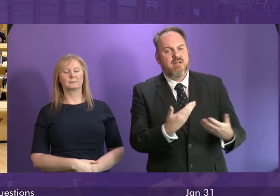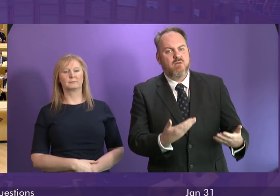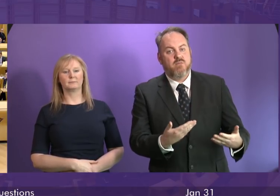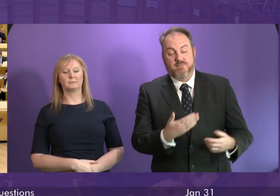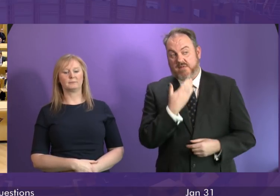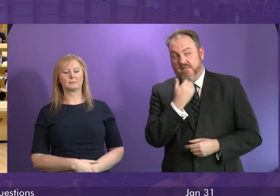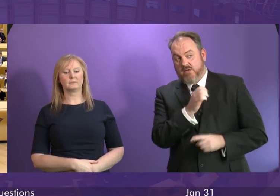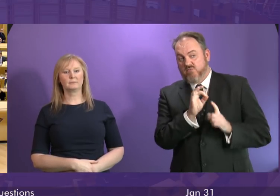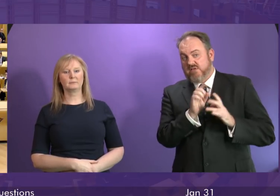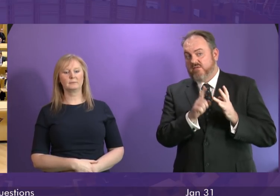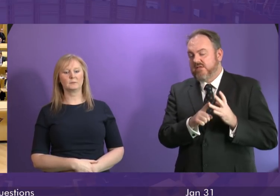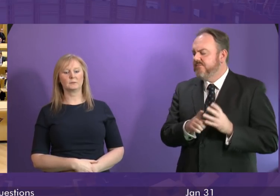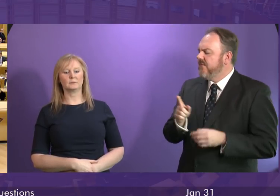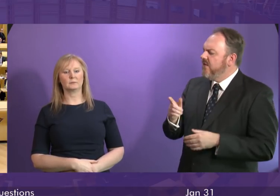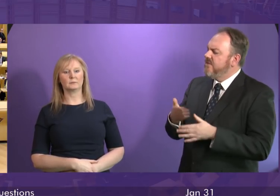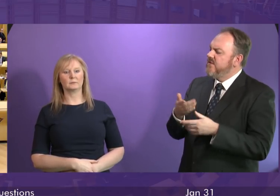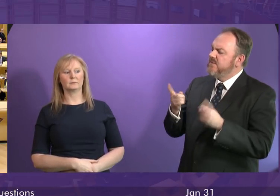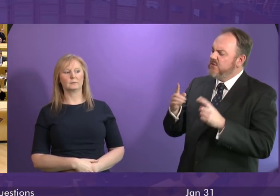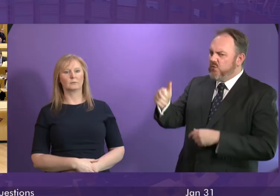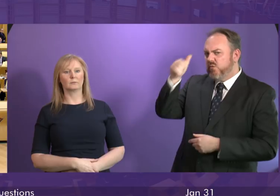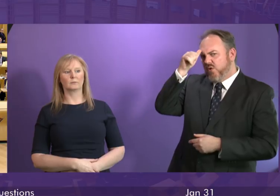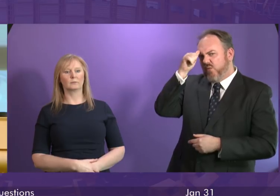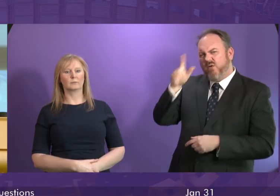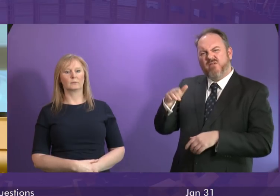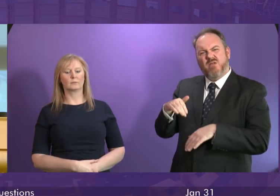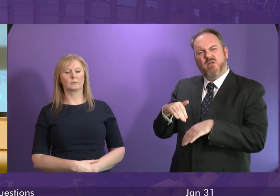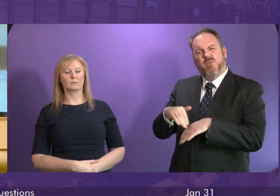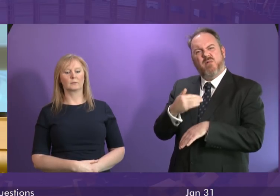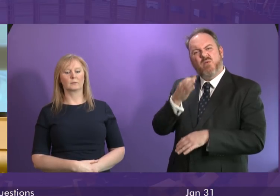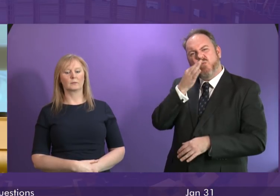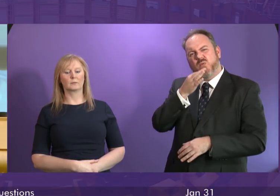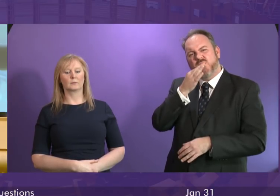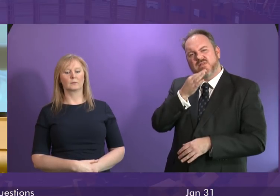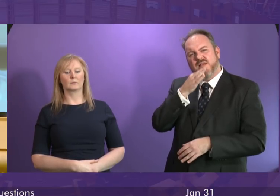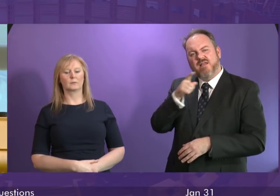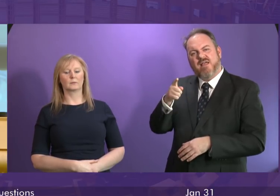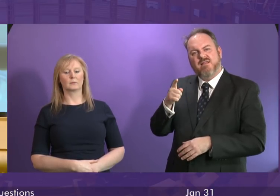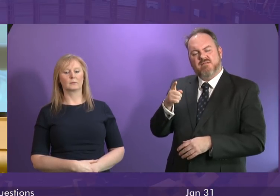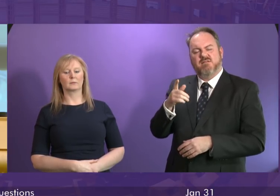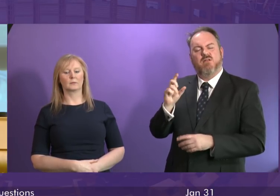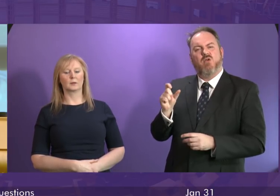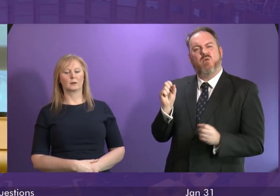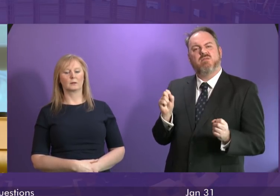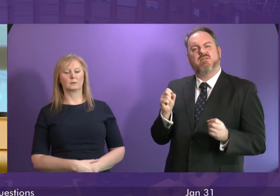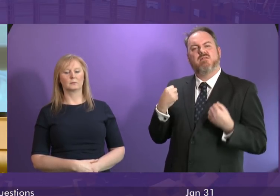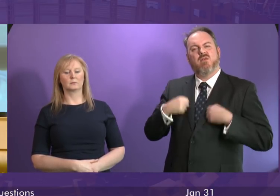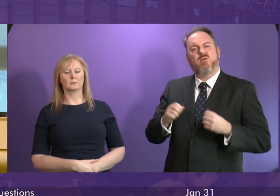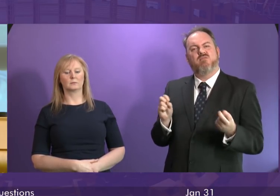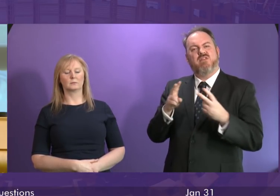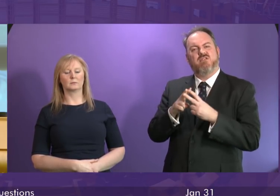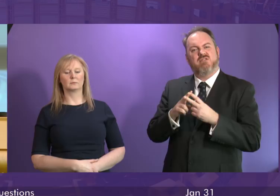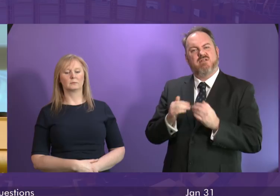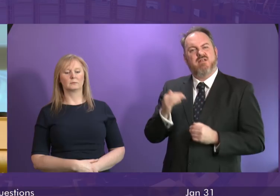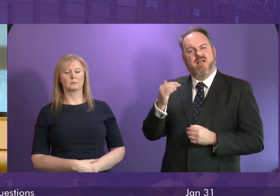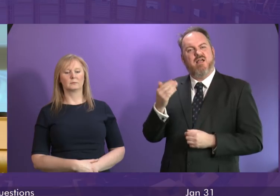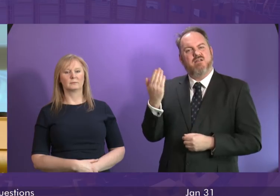the first minister will be aware of reports of blue water at Buchanan and St Ambrose High Schools in Cope Ridge she may also be aware